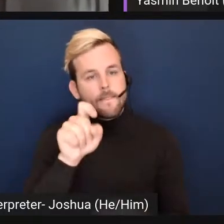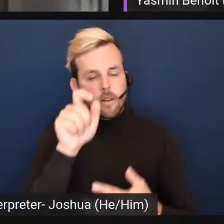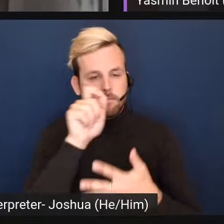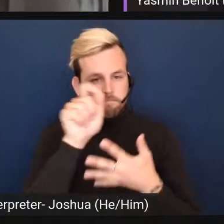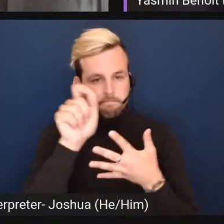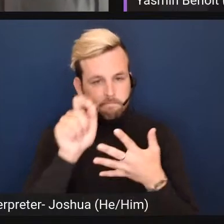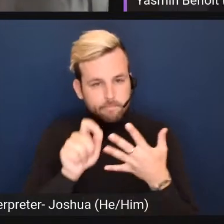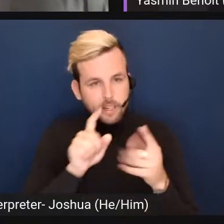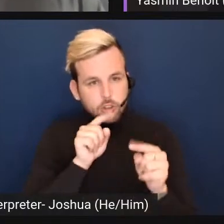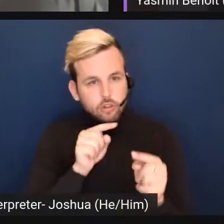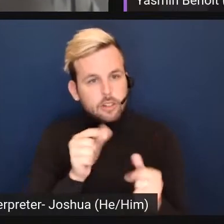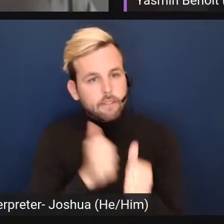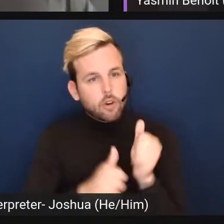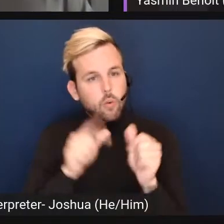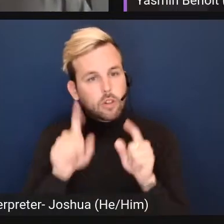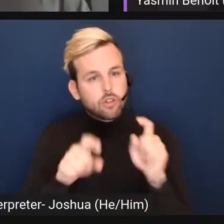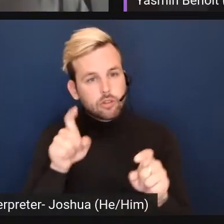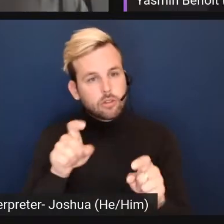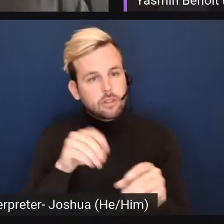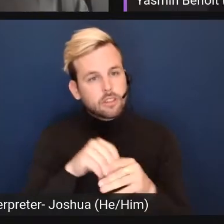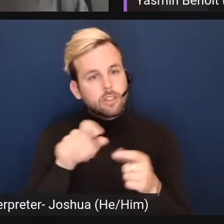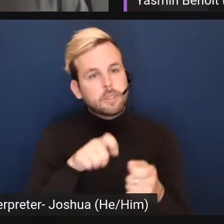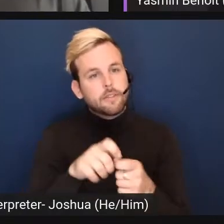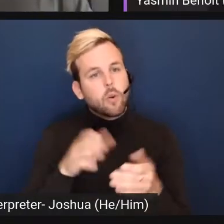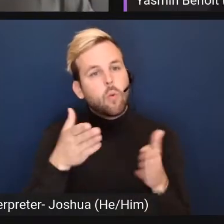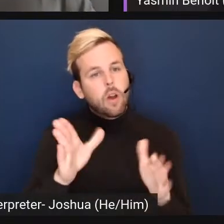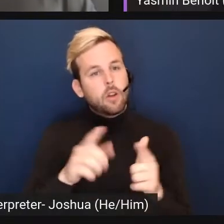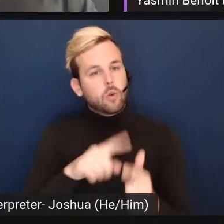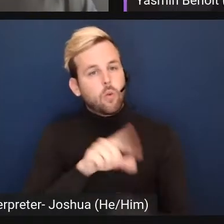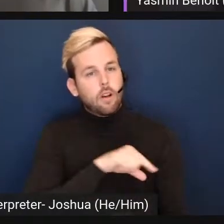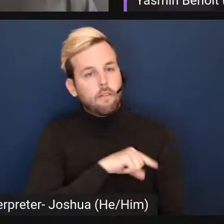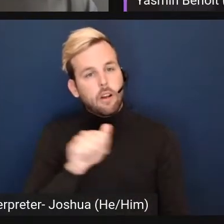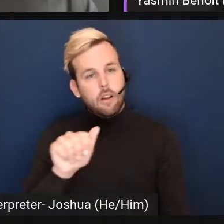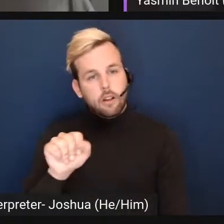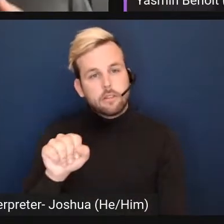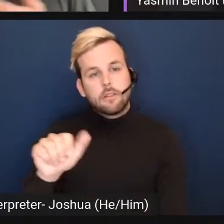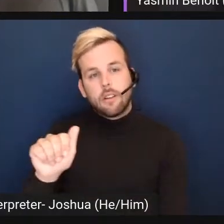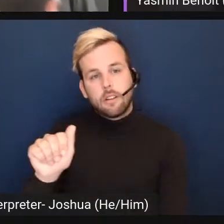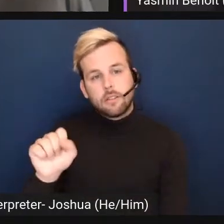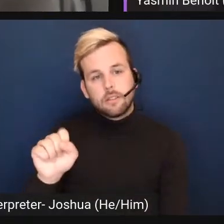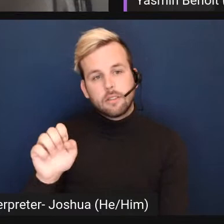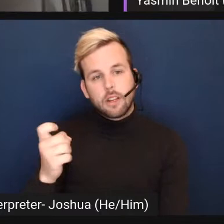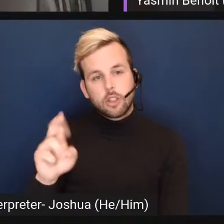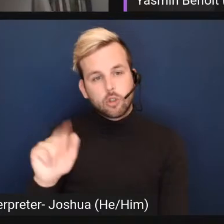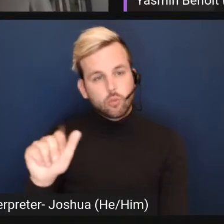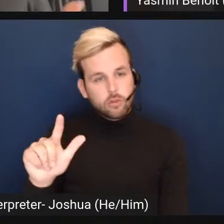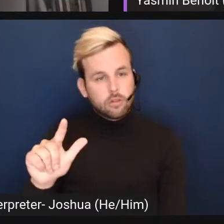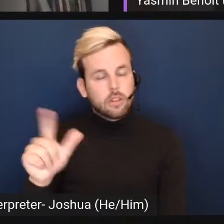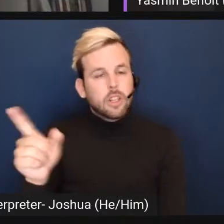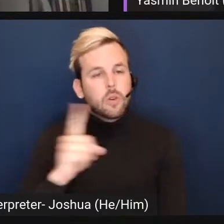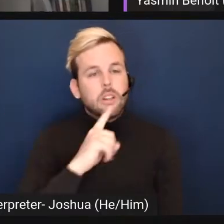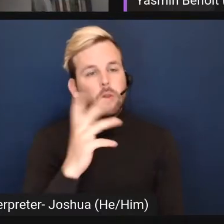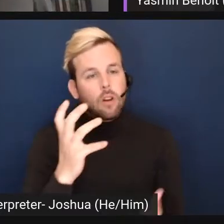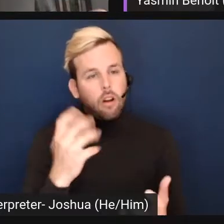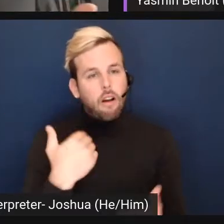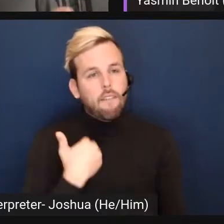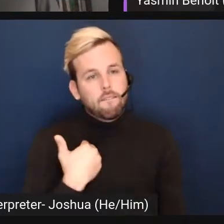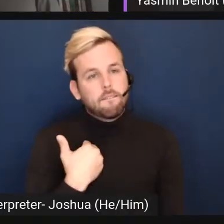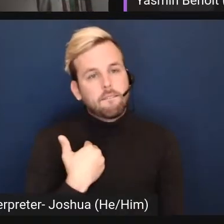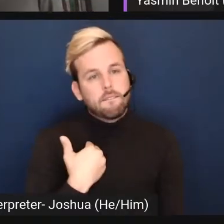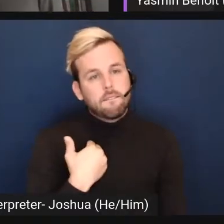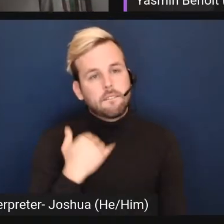answer every question a particular way in order to qualify as asexual. And they really wanted to have this